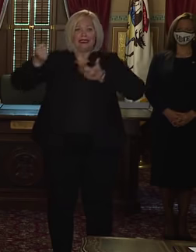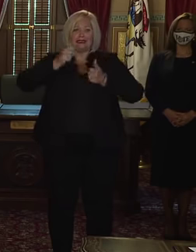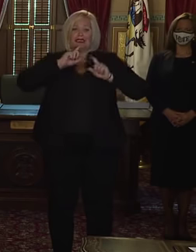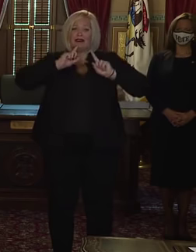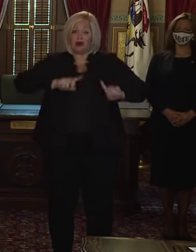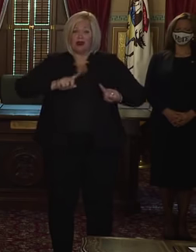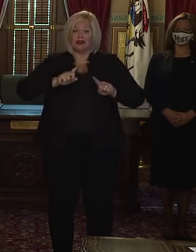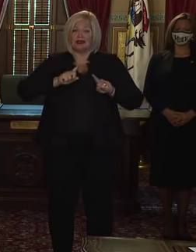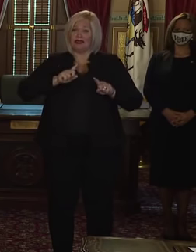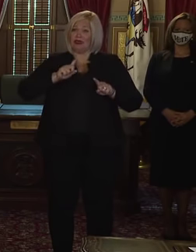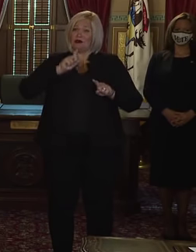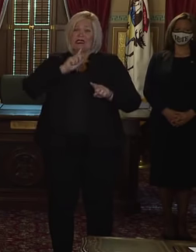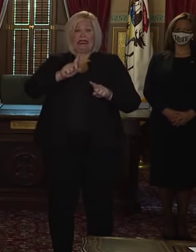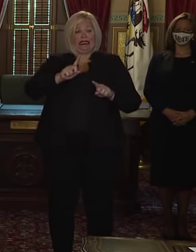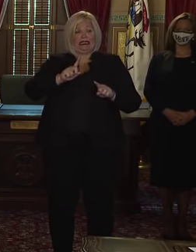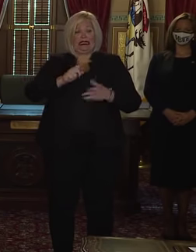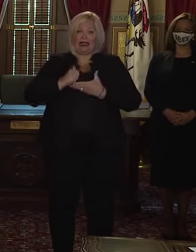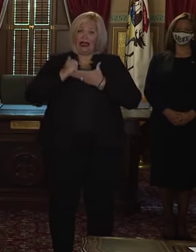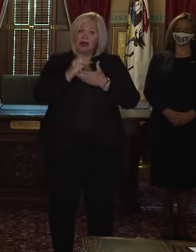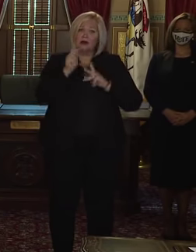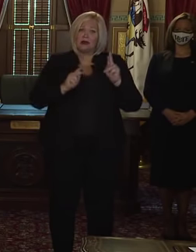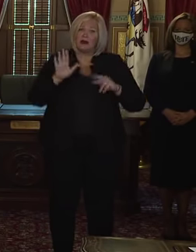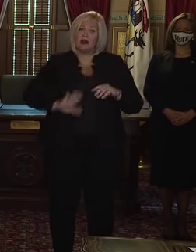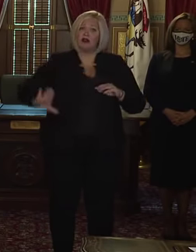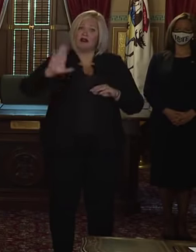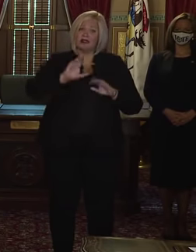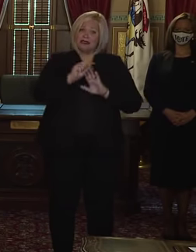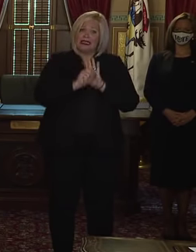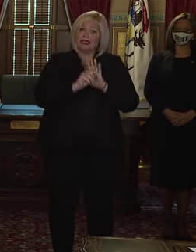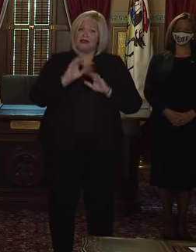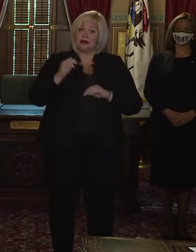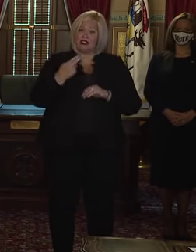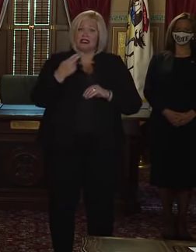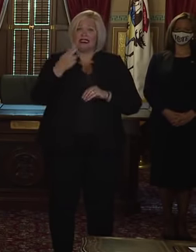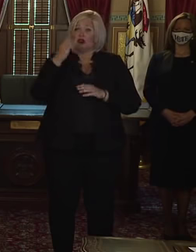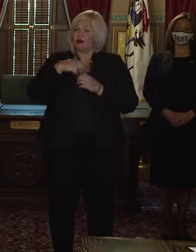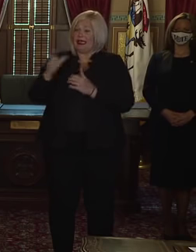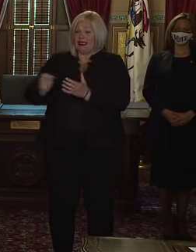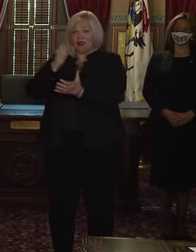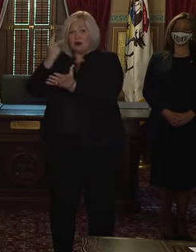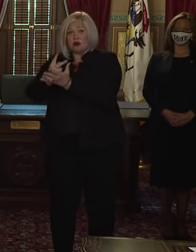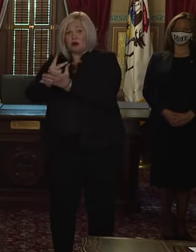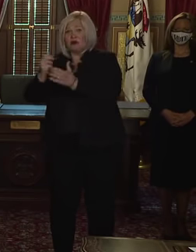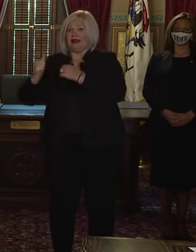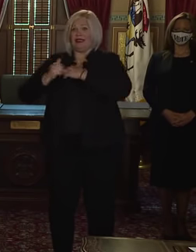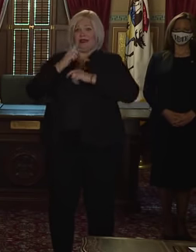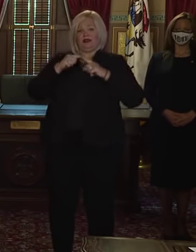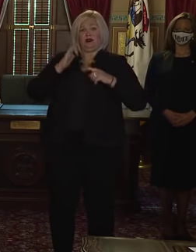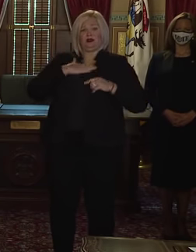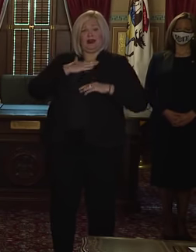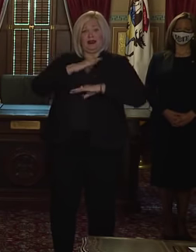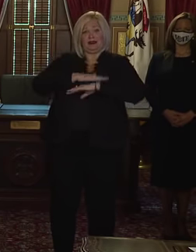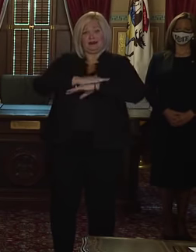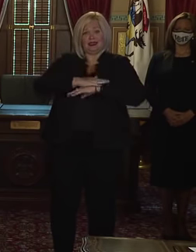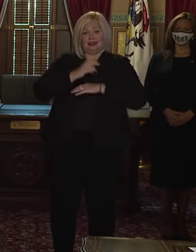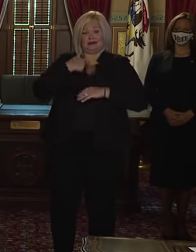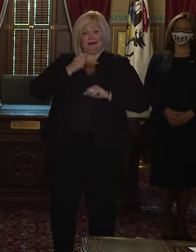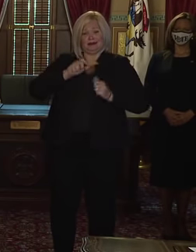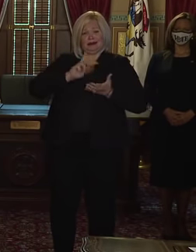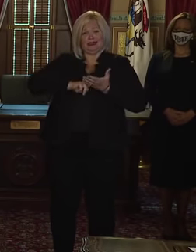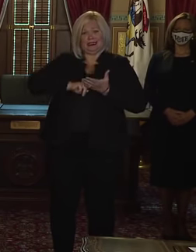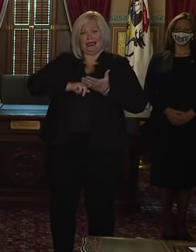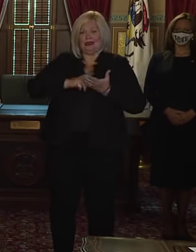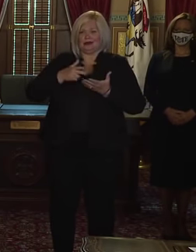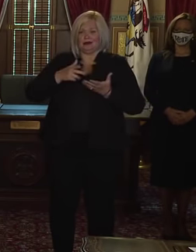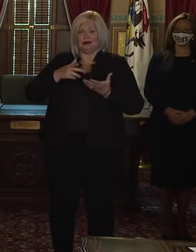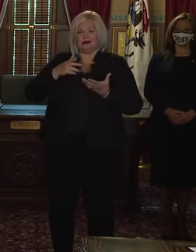such a lifeline to so many people in our state, codified and sent to my desk so that people aren't left in the gap.